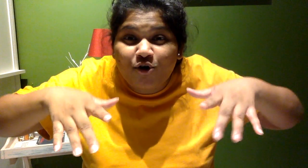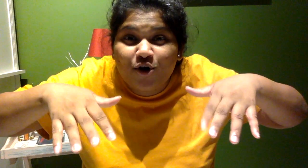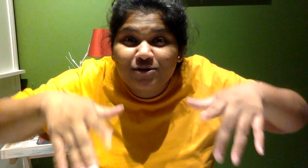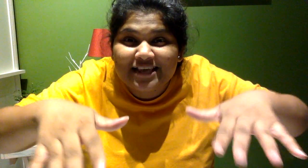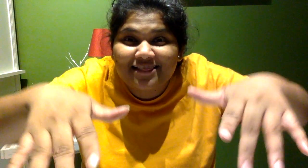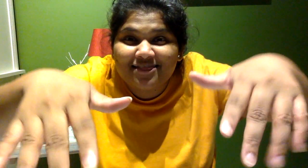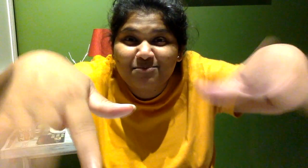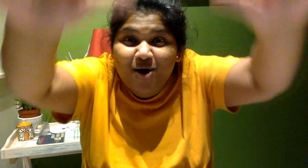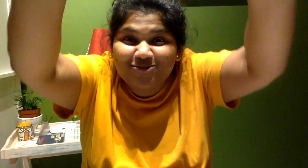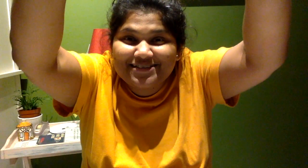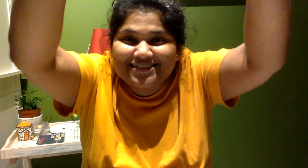goes in the moat.